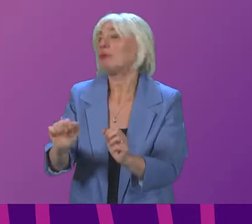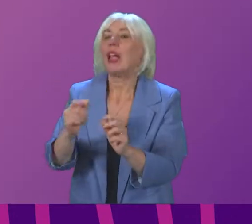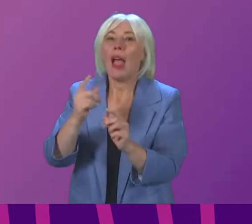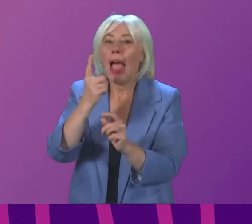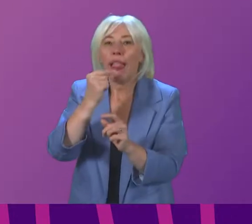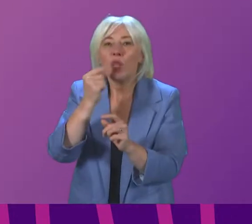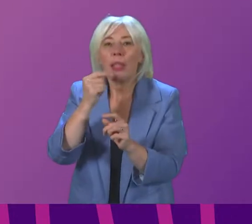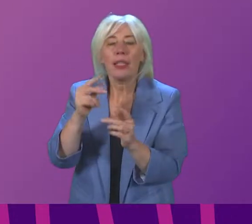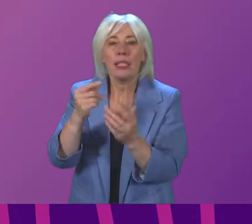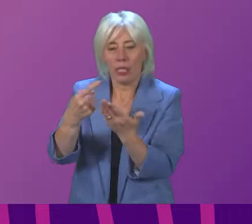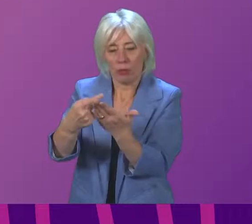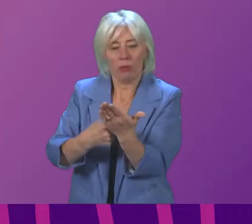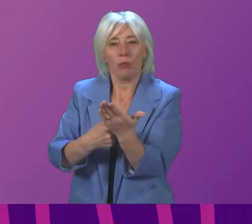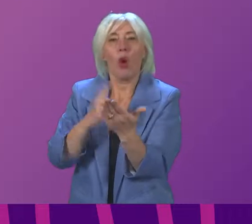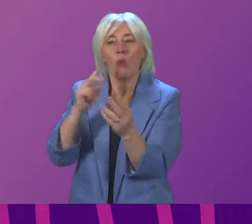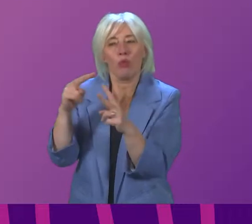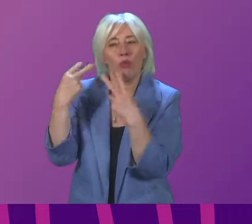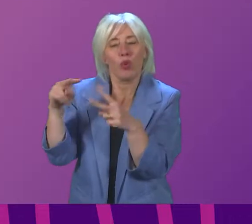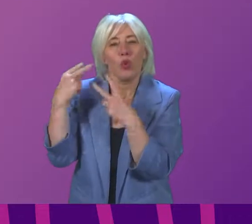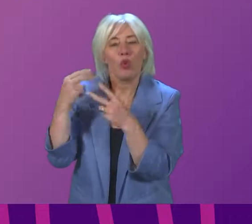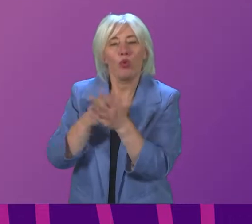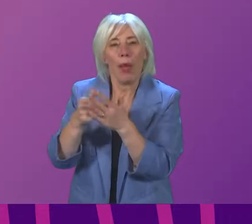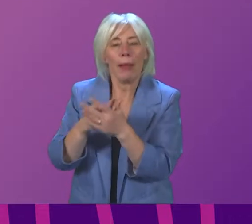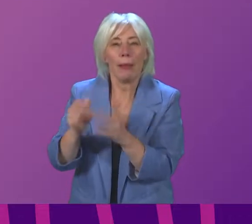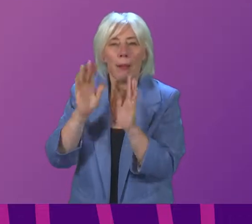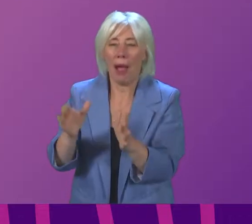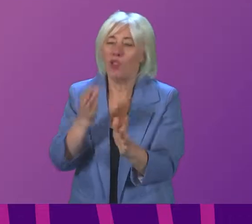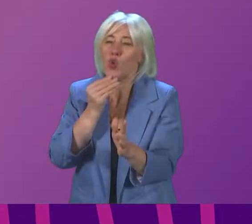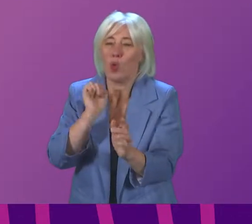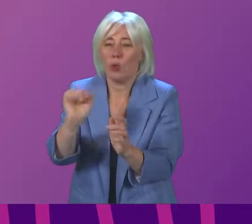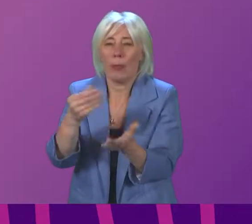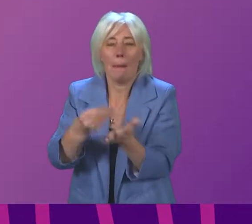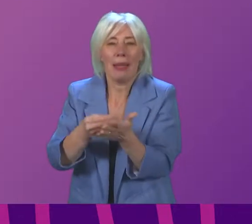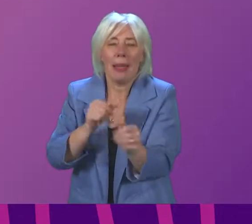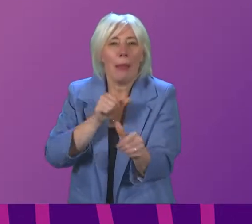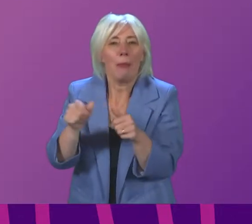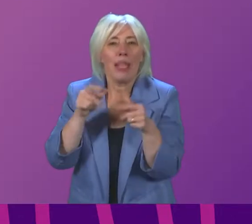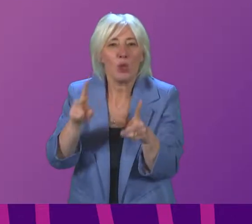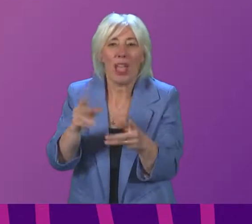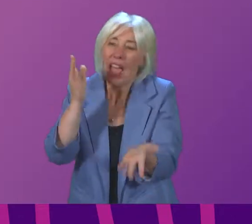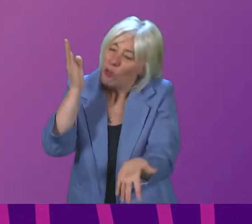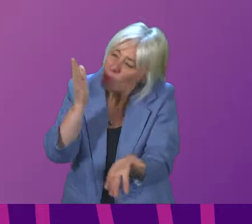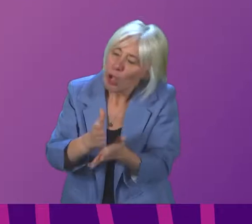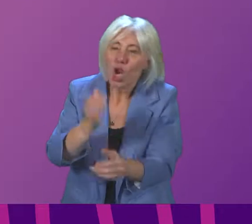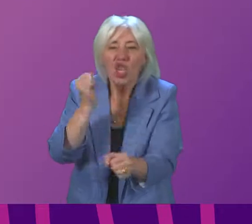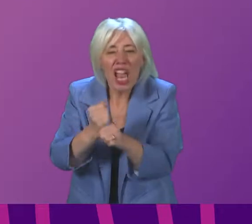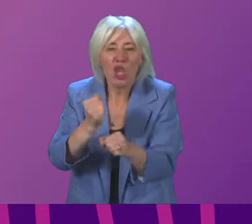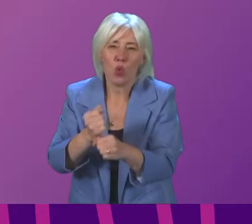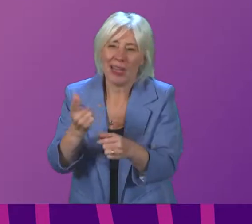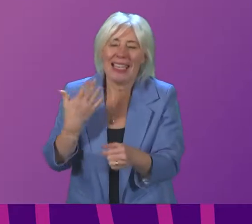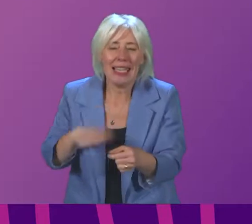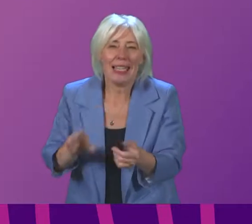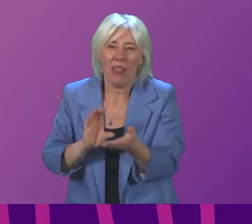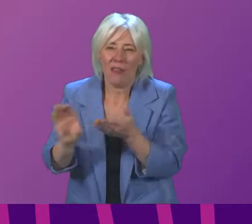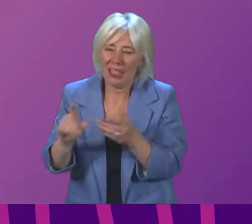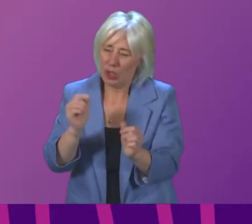review, and we will look at that again, but we need to maximise the amount of this money that is getting to people who are most genuinely in need. So that is always going